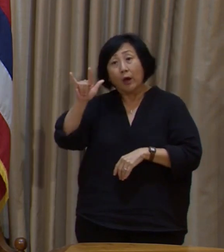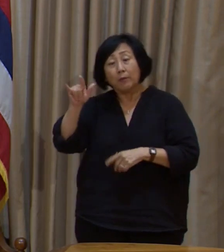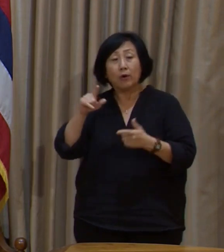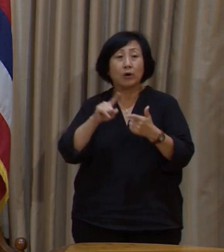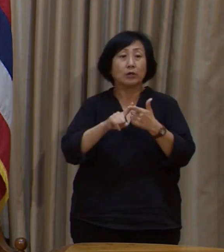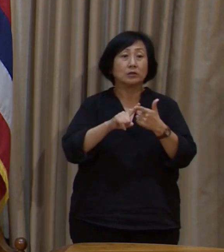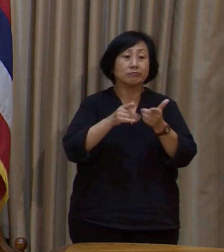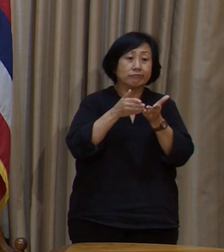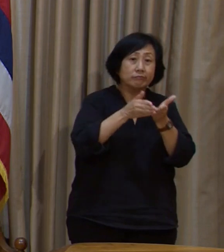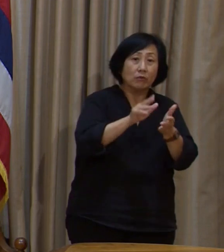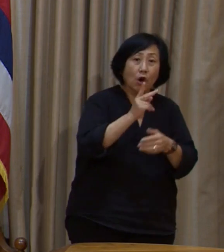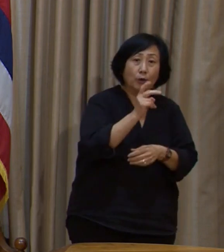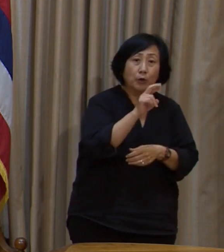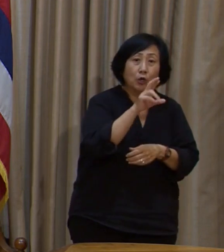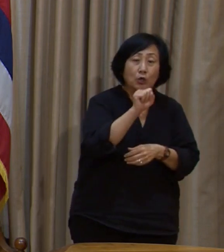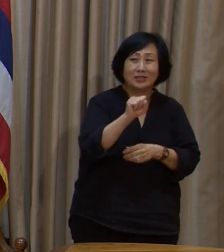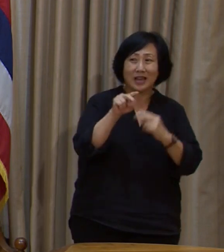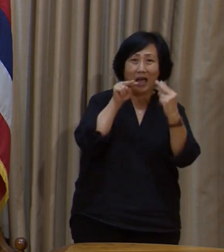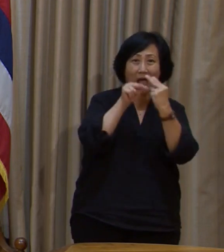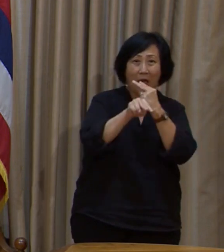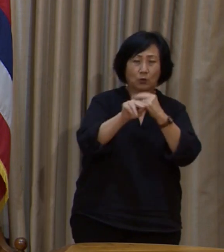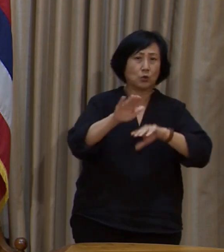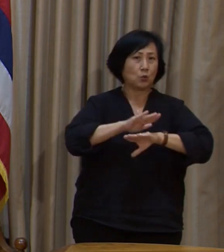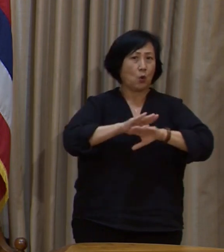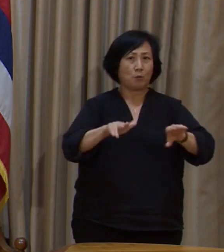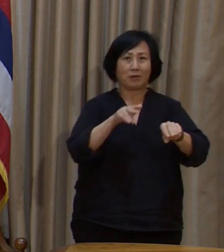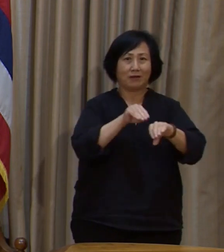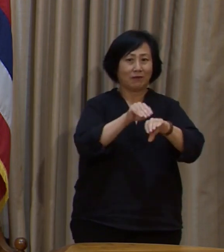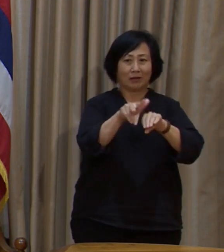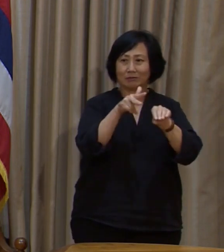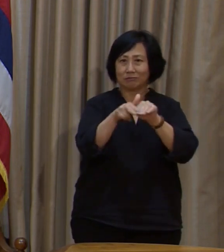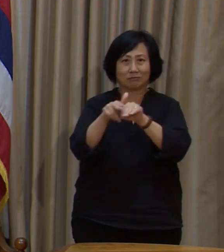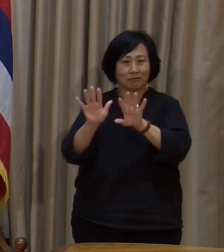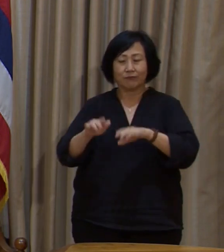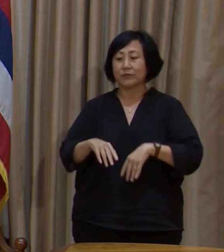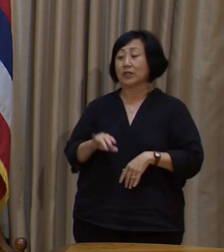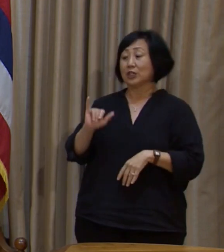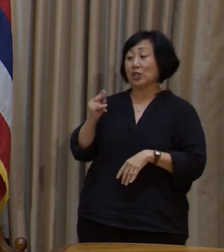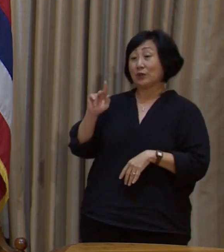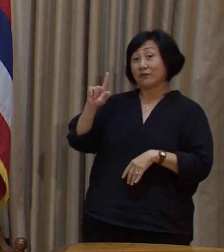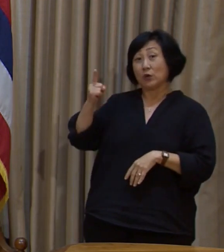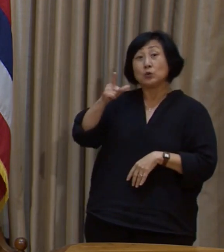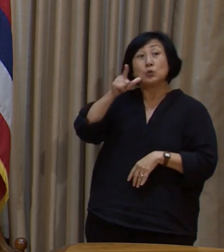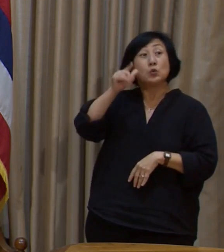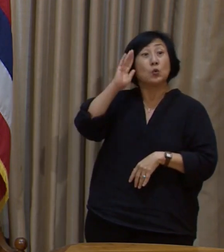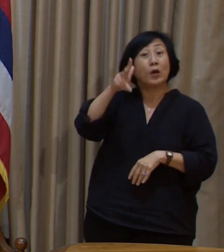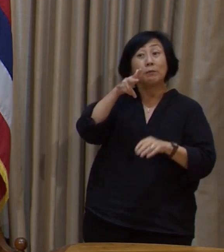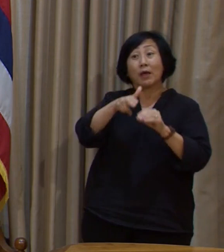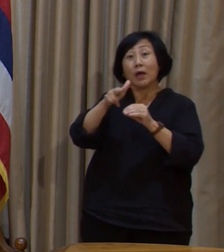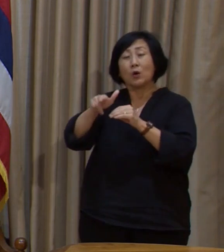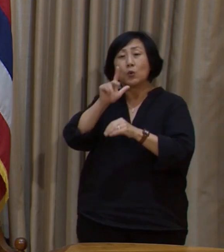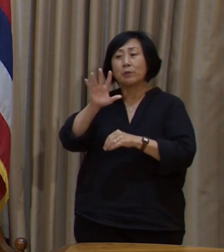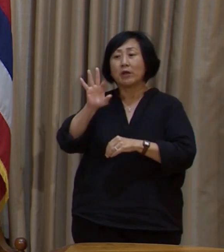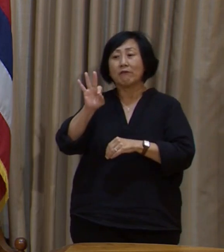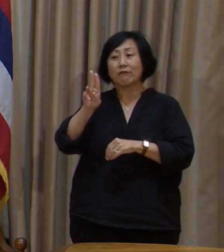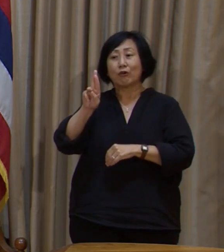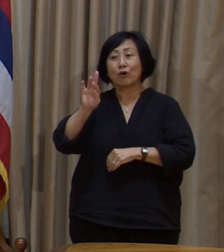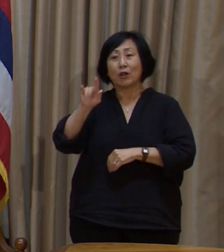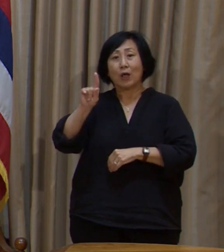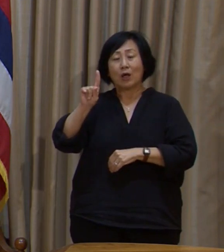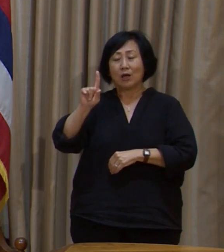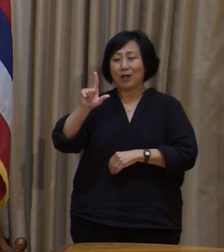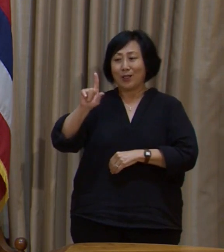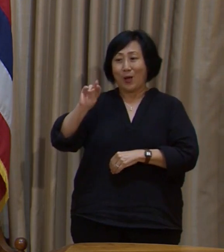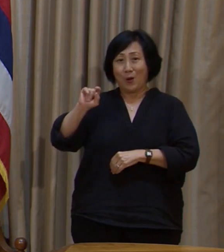highways divisions. Beginning on January 1, affected employees will be required to take two